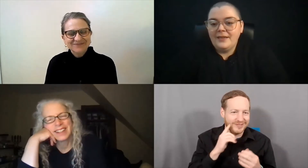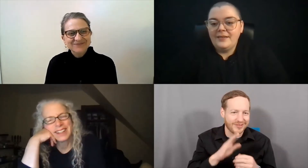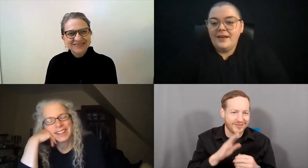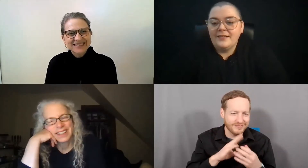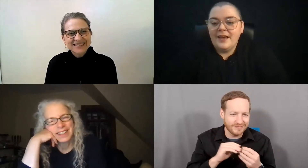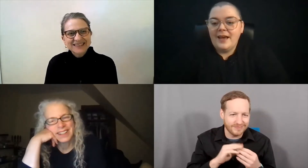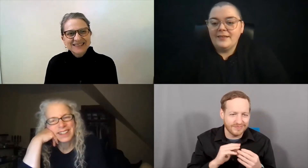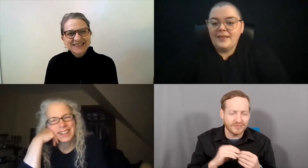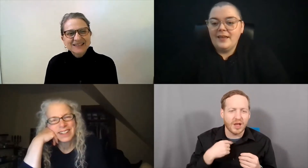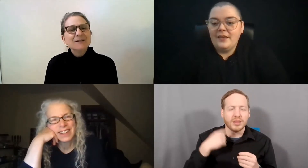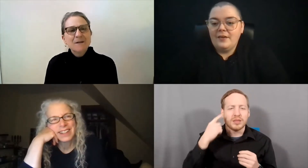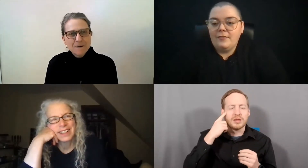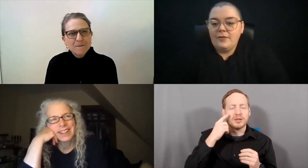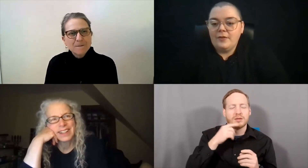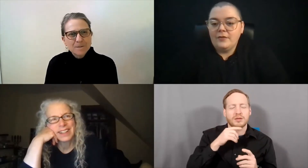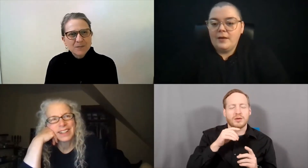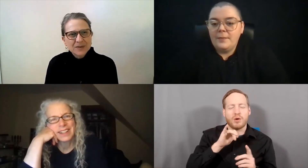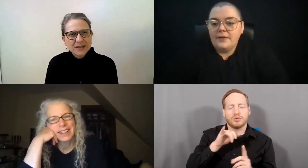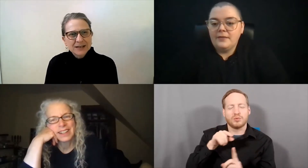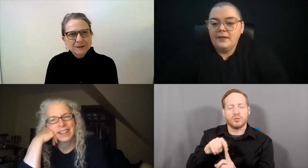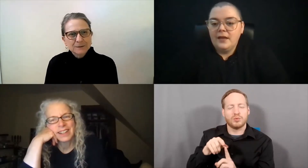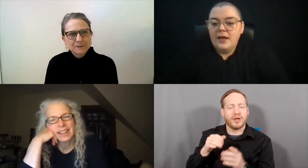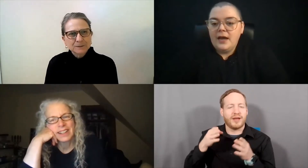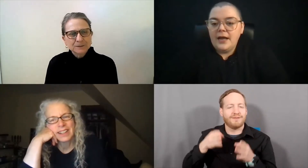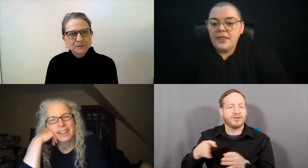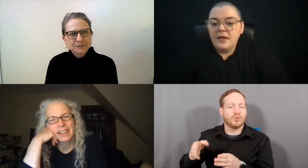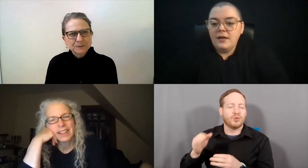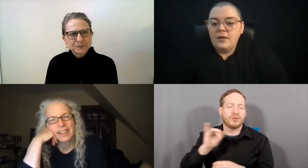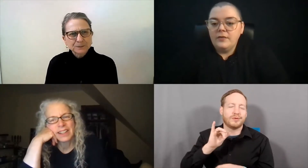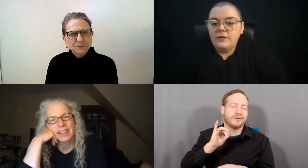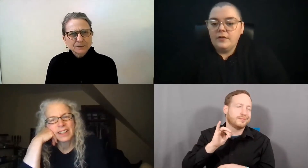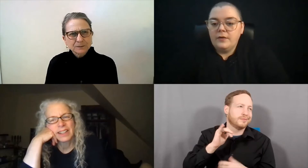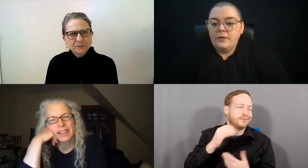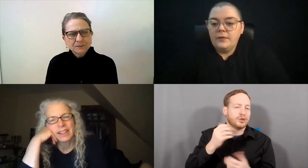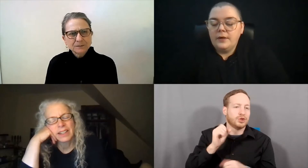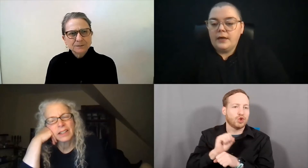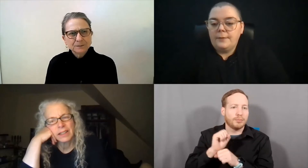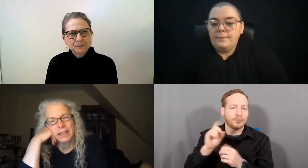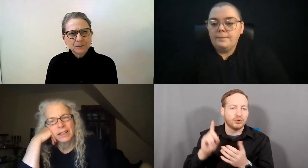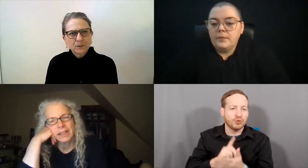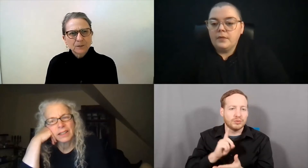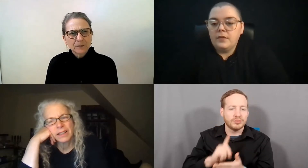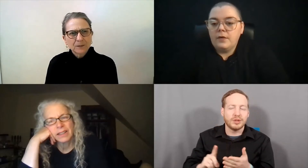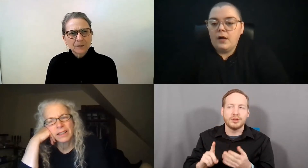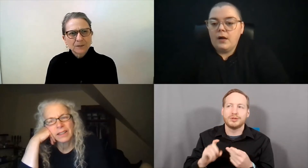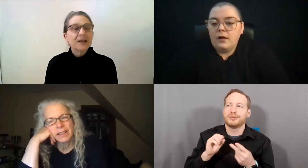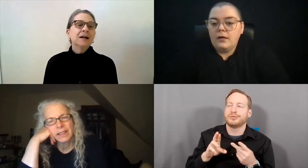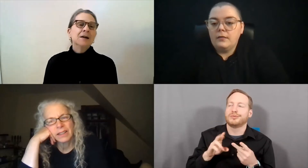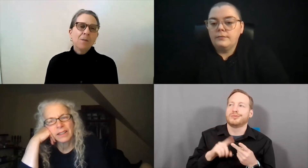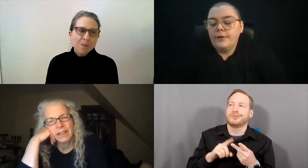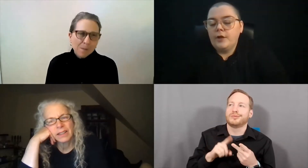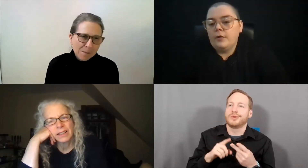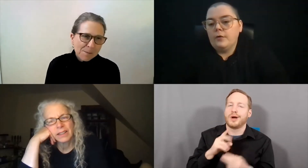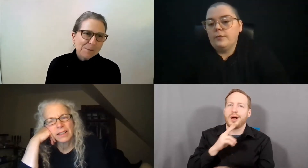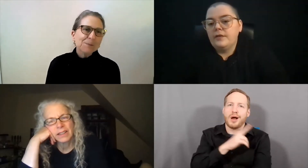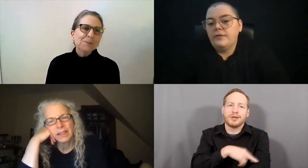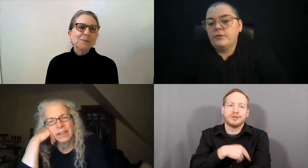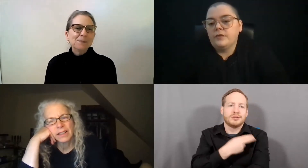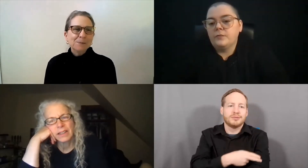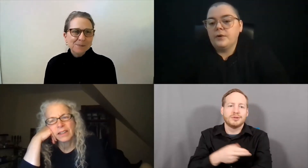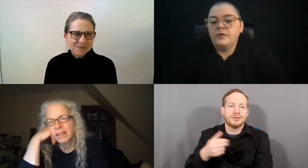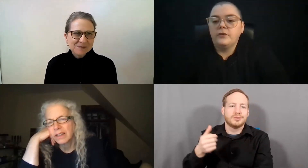It does, yes. Thank you for those comments. I think also there are, you know,